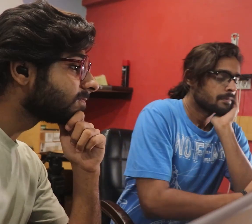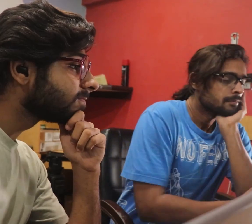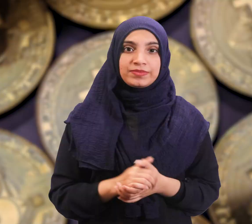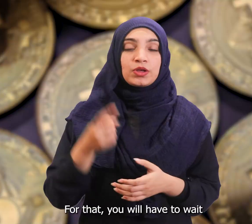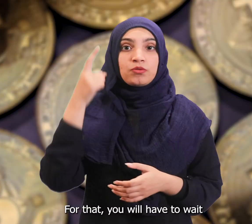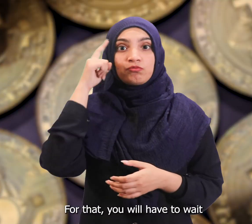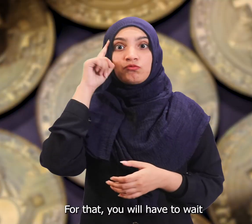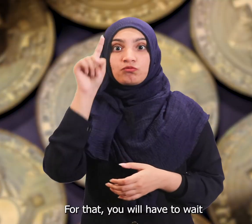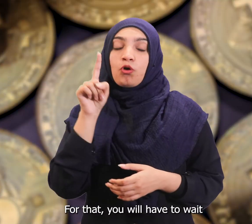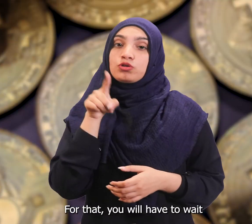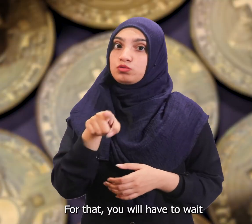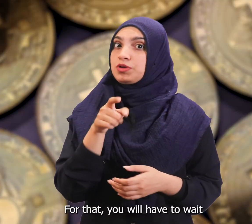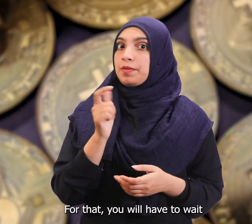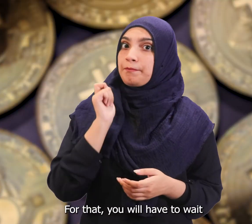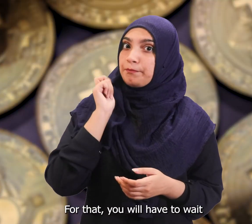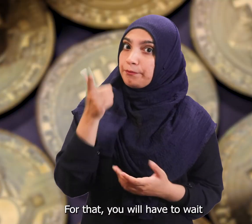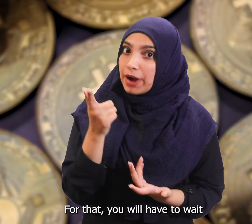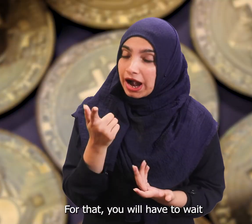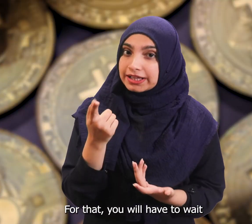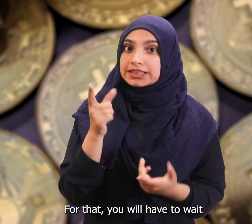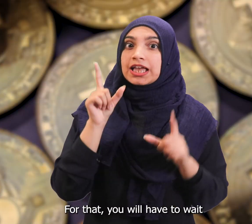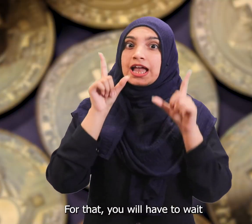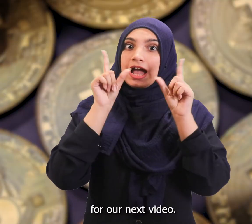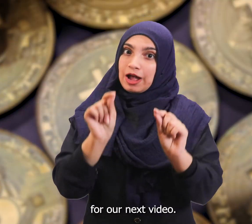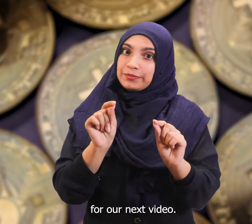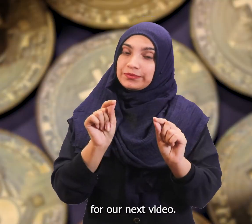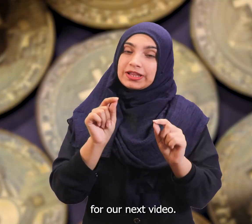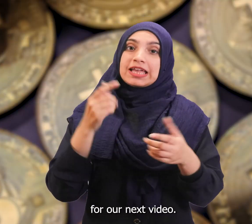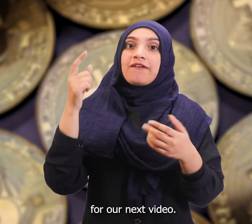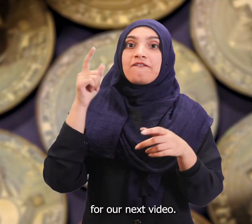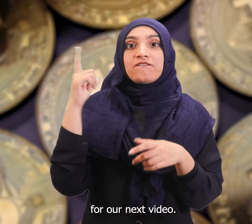For that, you will have to wait for our next video.